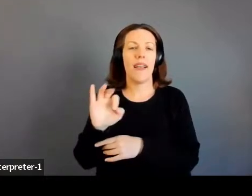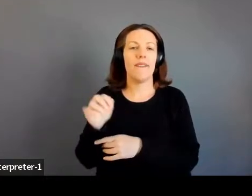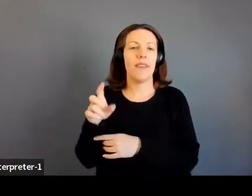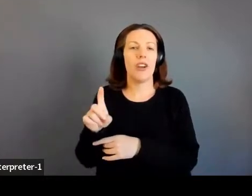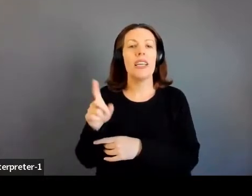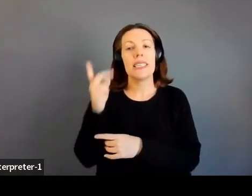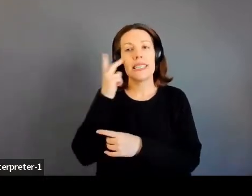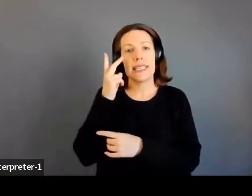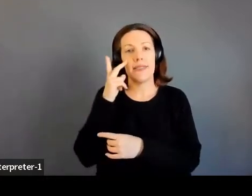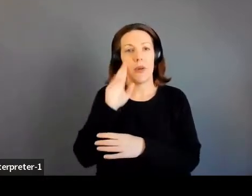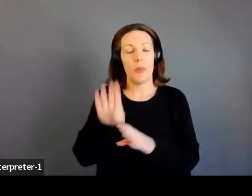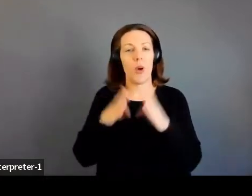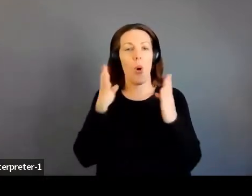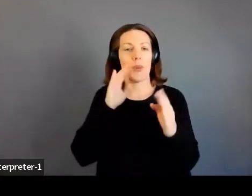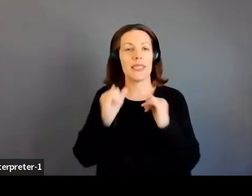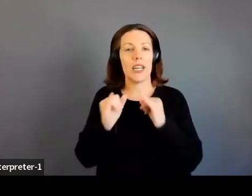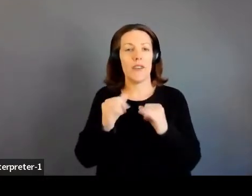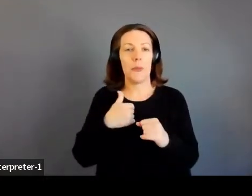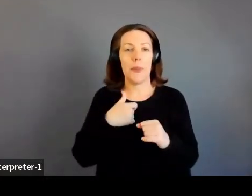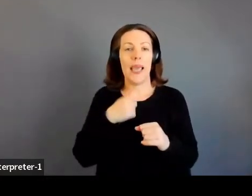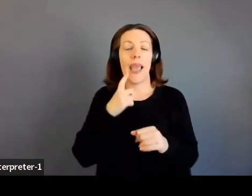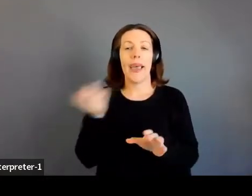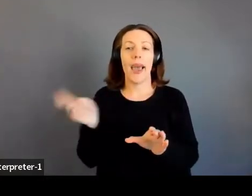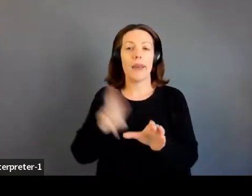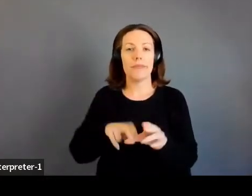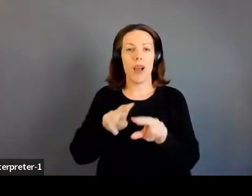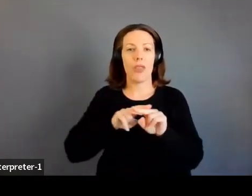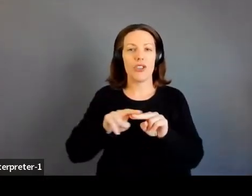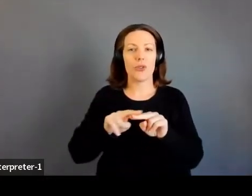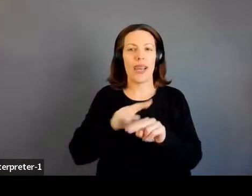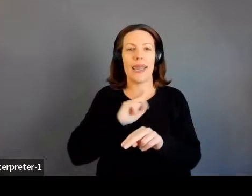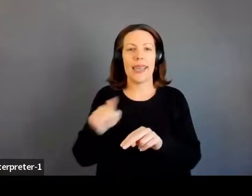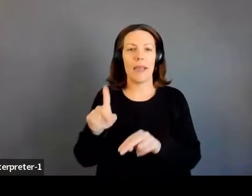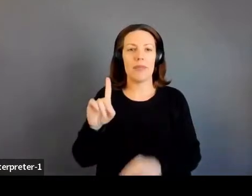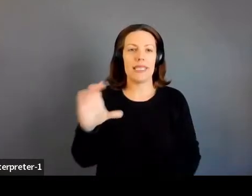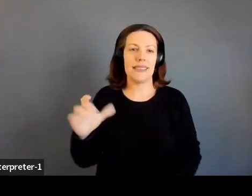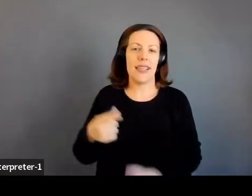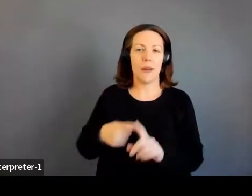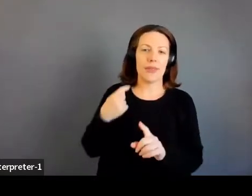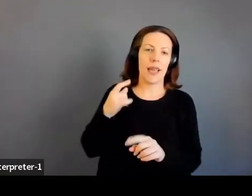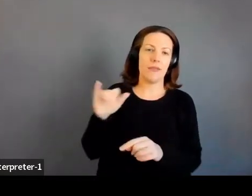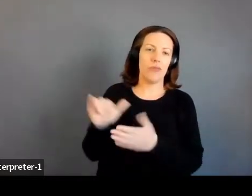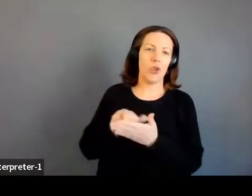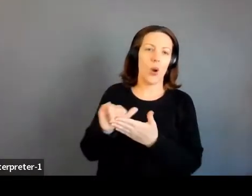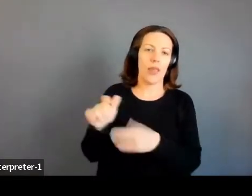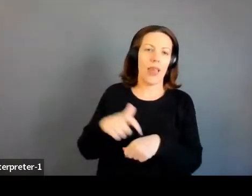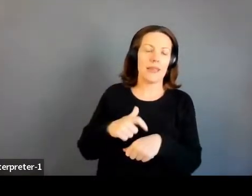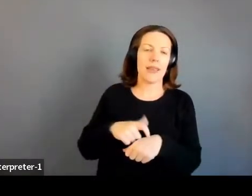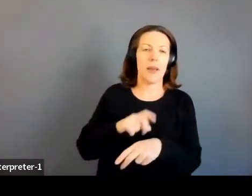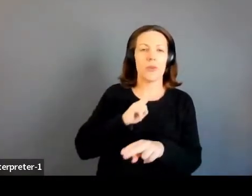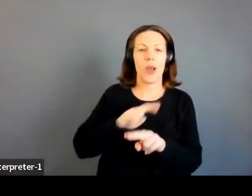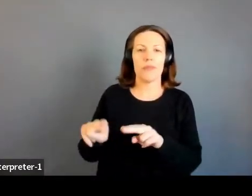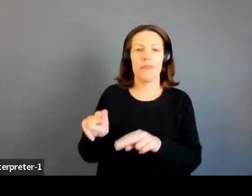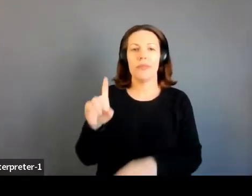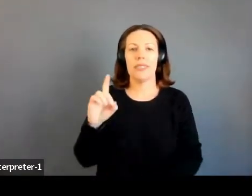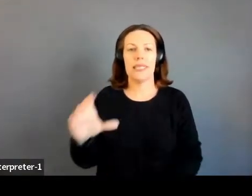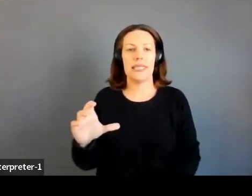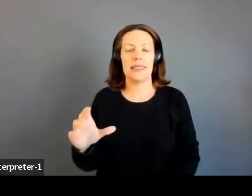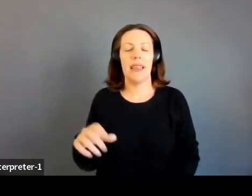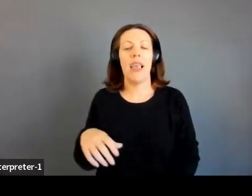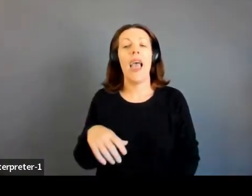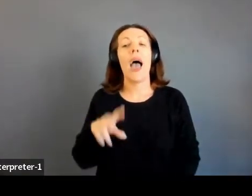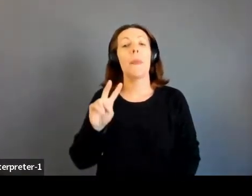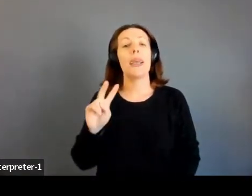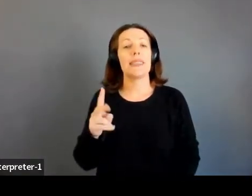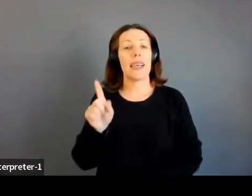interview. And I was on the very next train down to DC from New York. And I will take one more moment to share the second